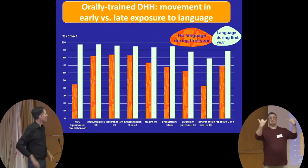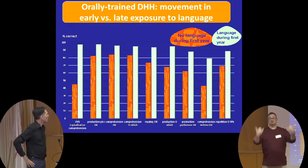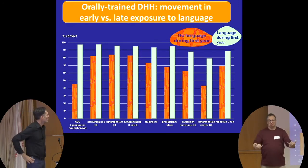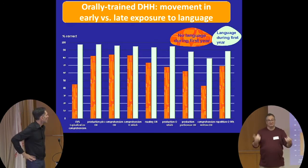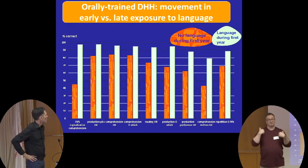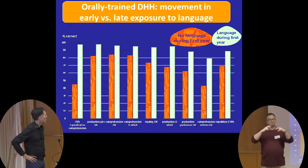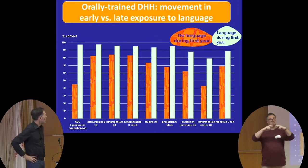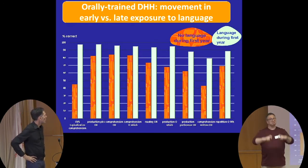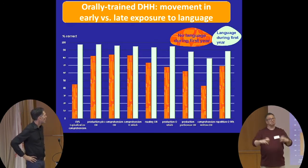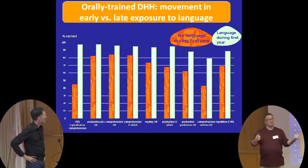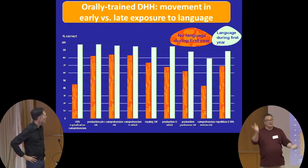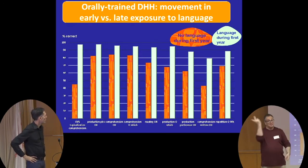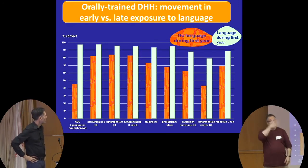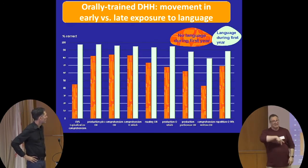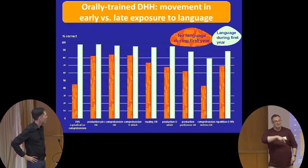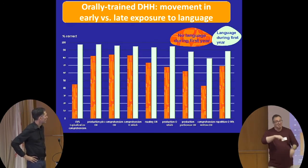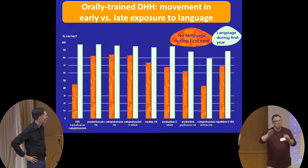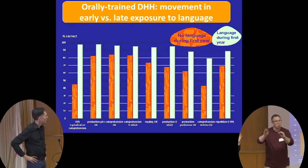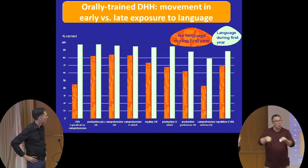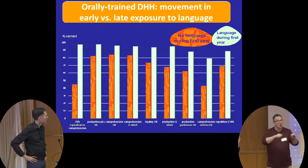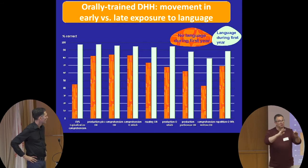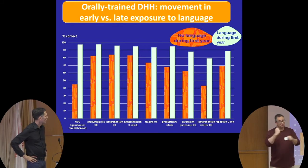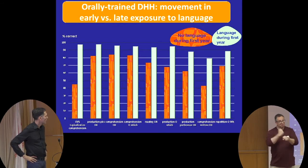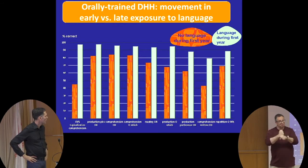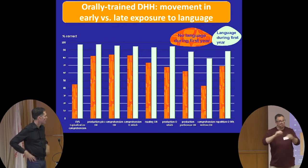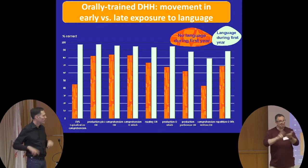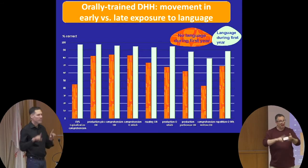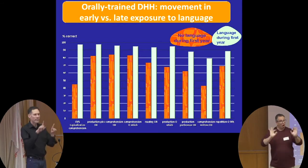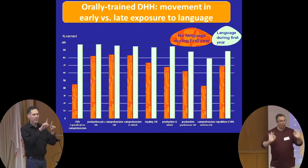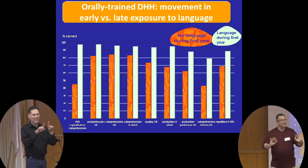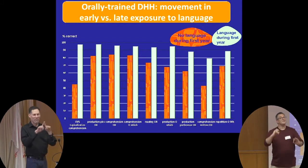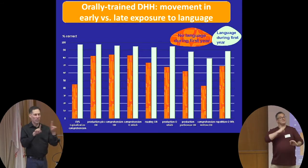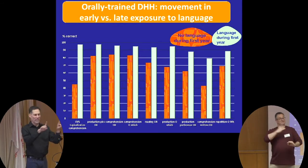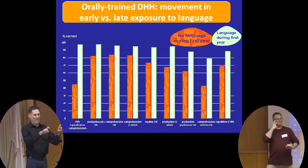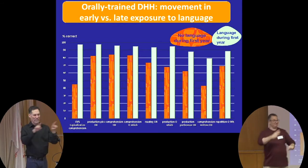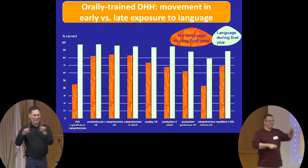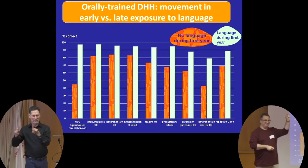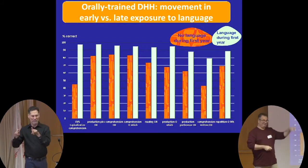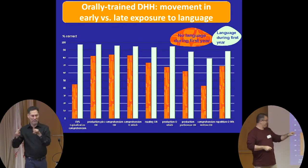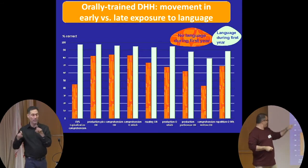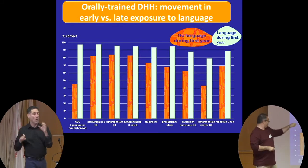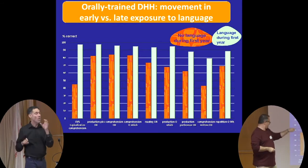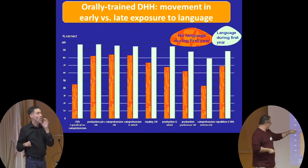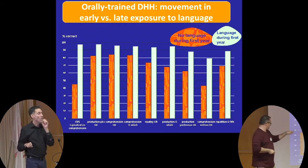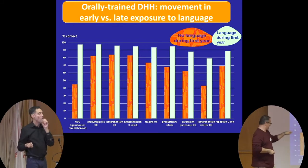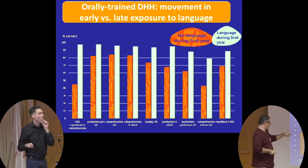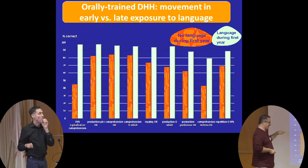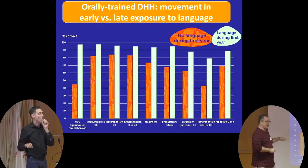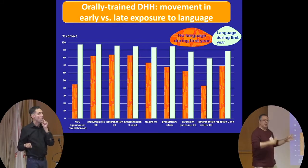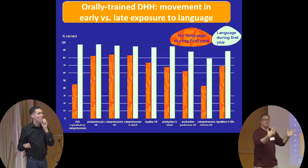What you see here are different tests. And we compare the orange columns, which are the children who did